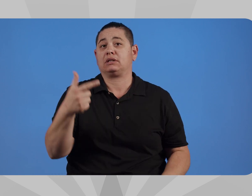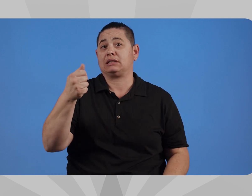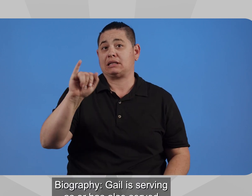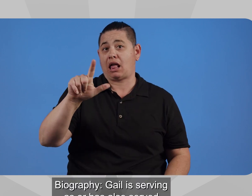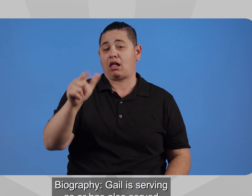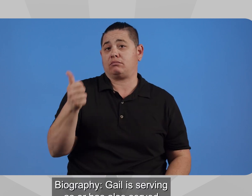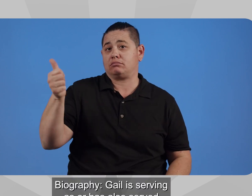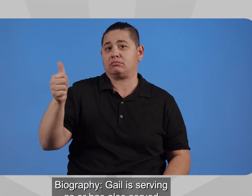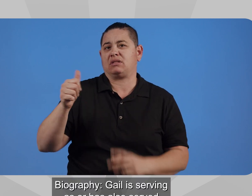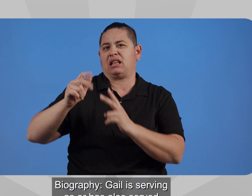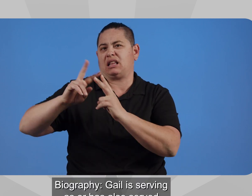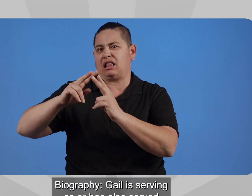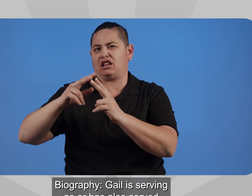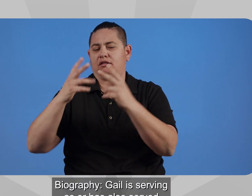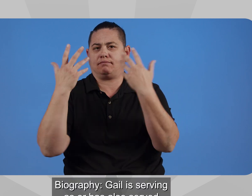Biography